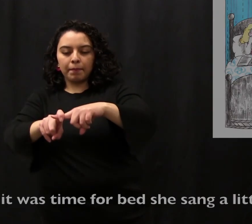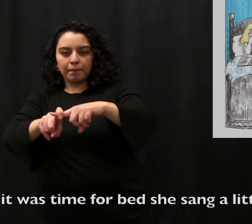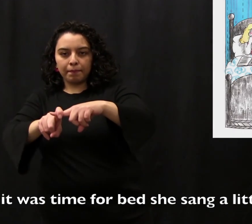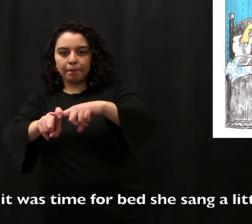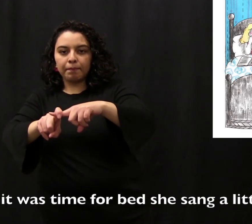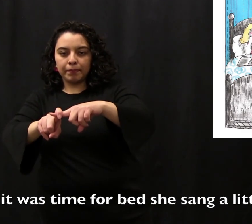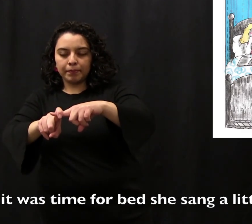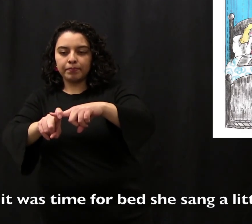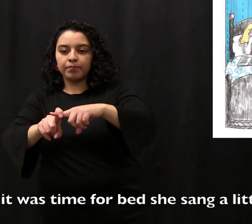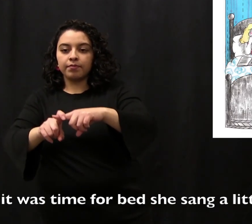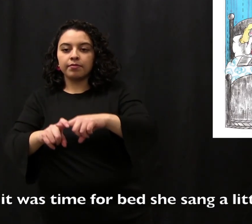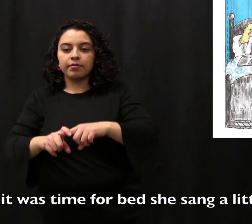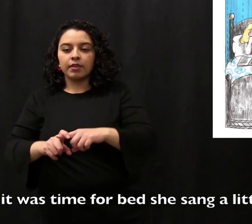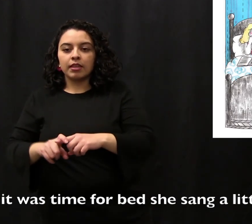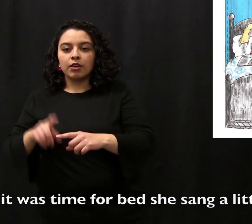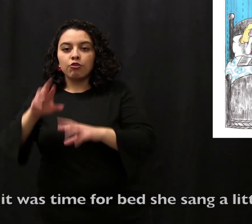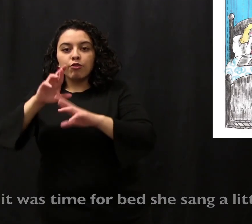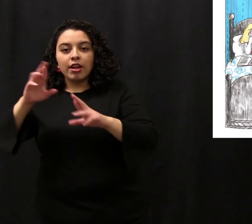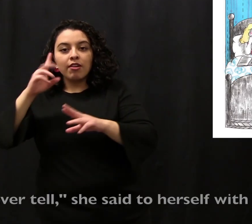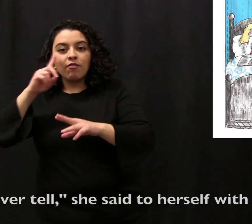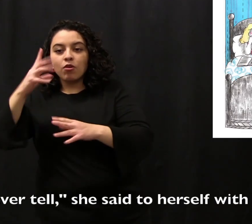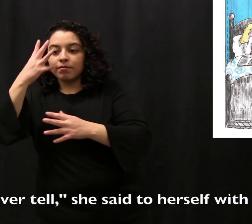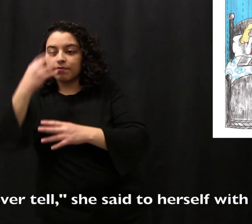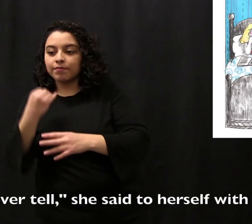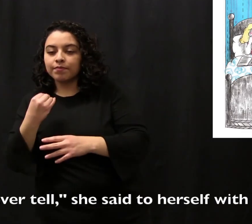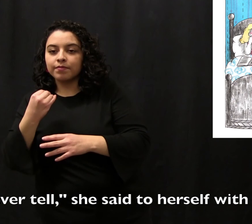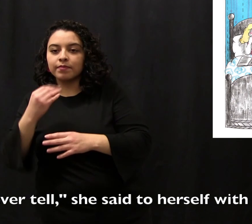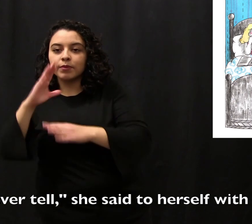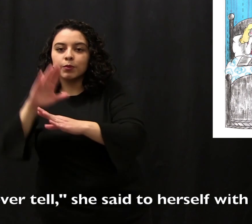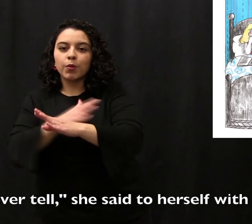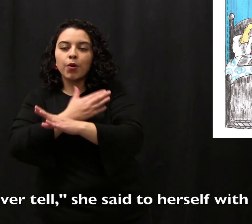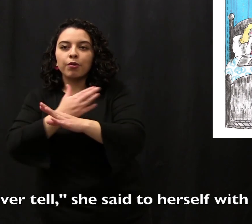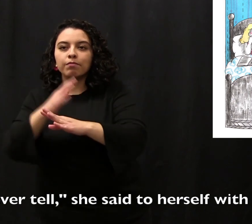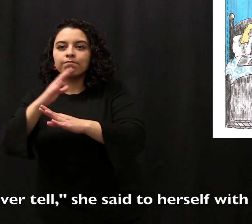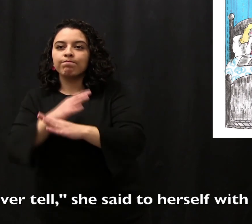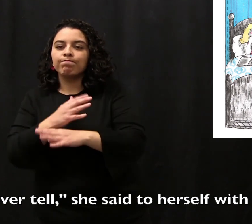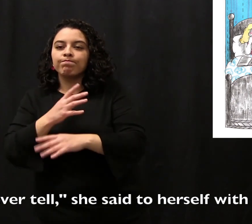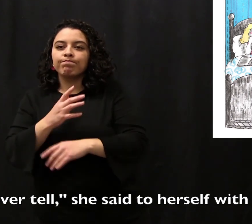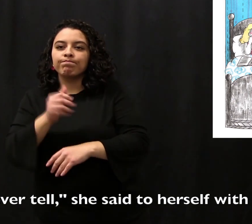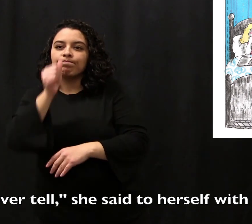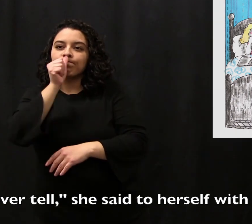it was time for bed, she sang a little song. I'll never tell, she said to herself with a smile.